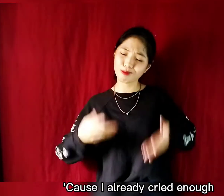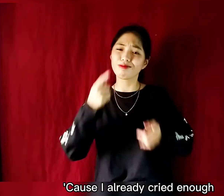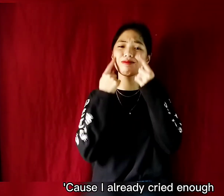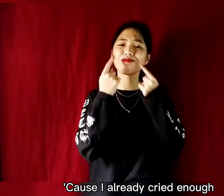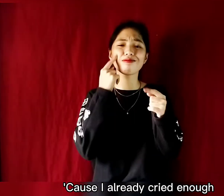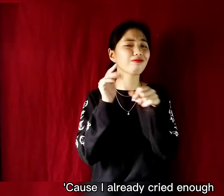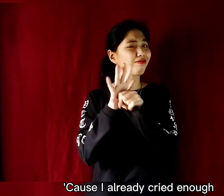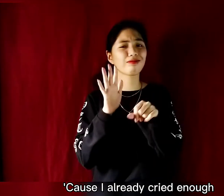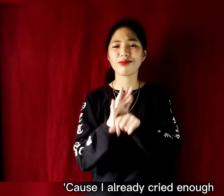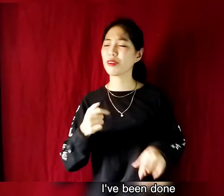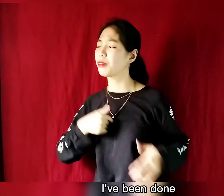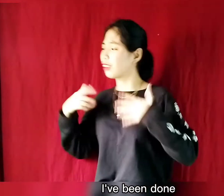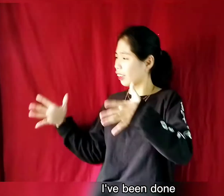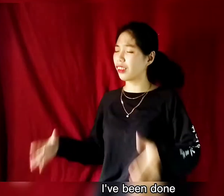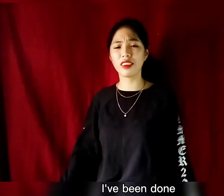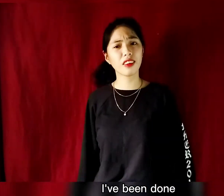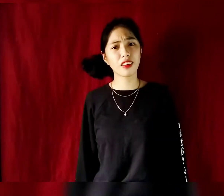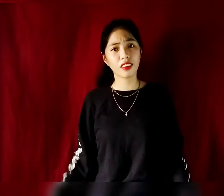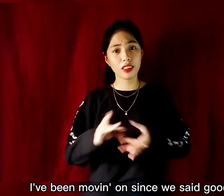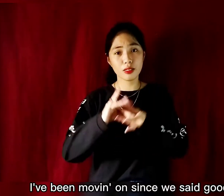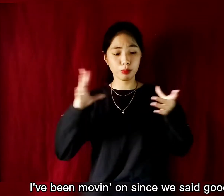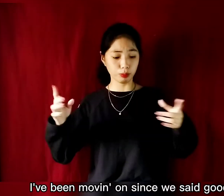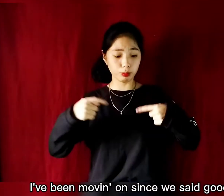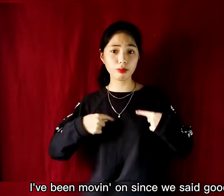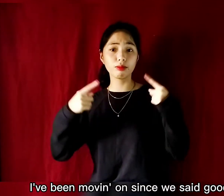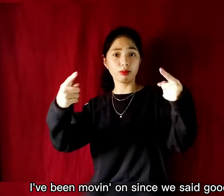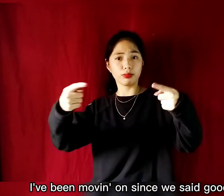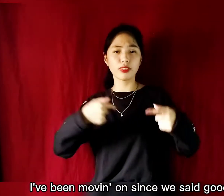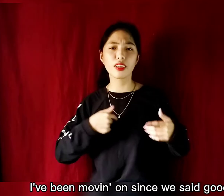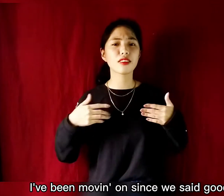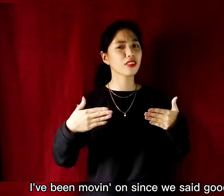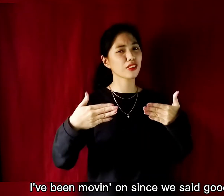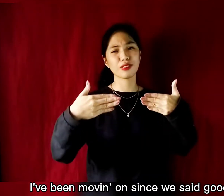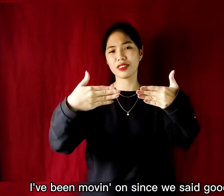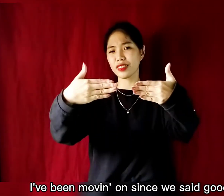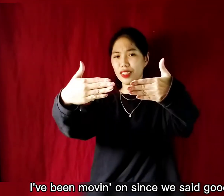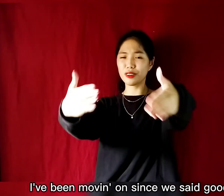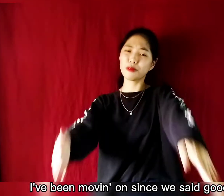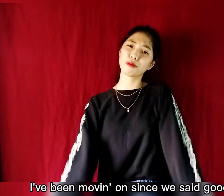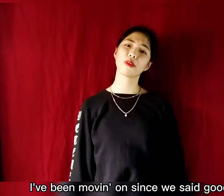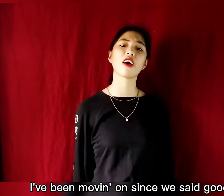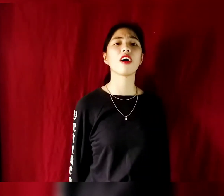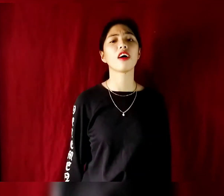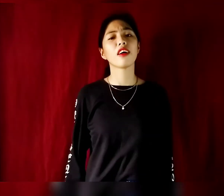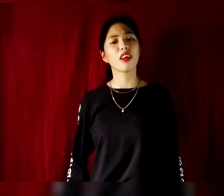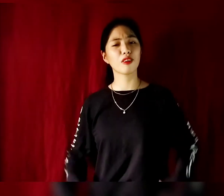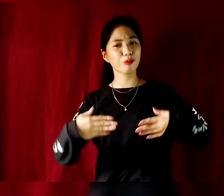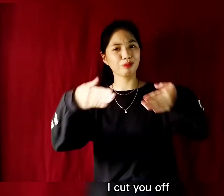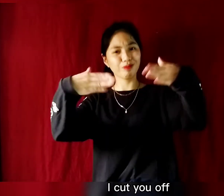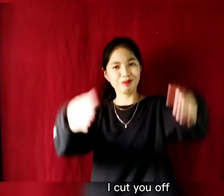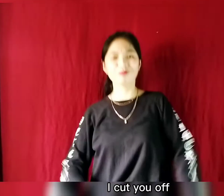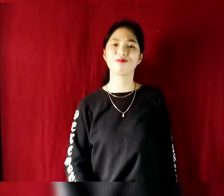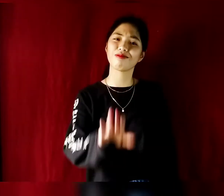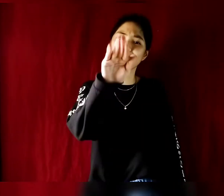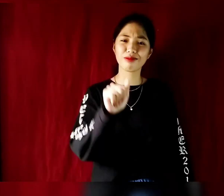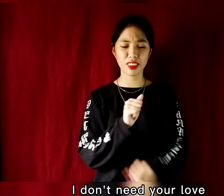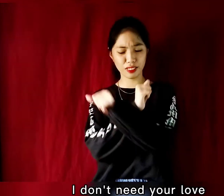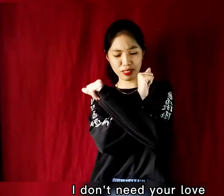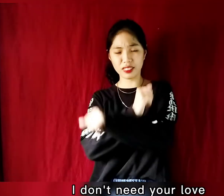already cried enough I've been done, I've been moving on Since we said goodbye I'll cut you off, I don't